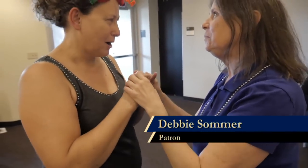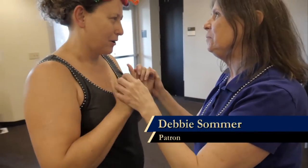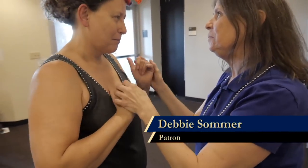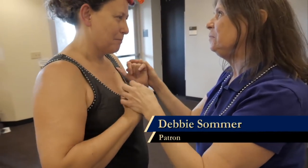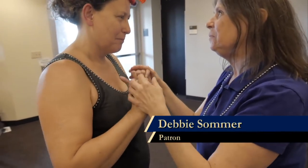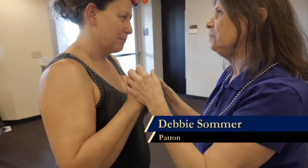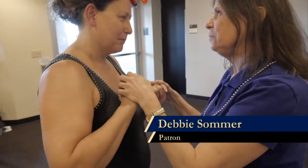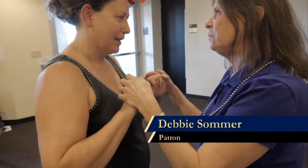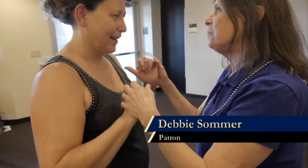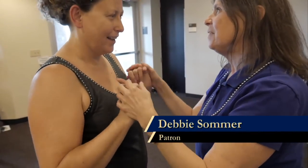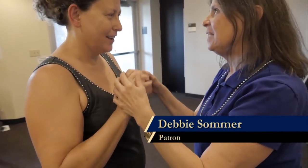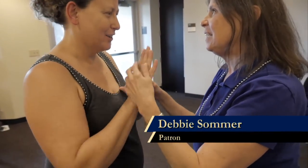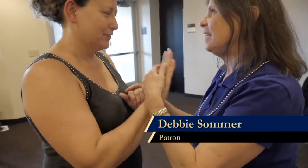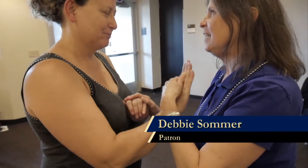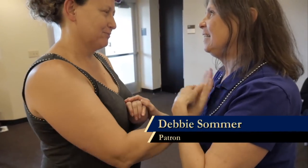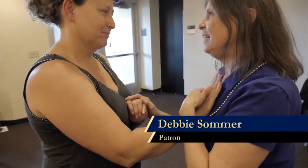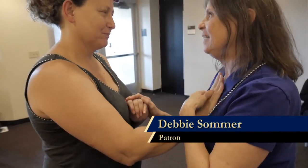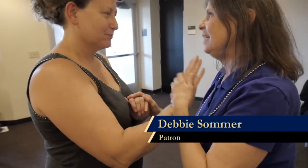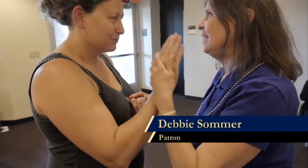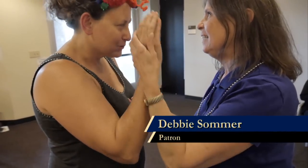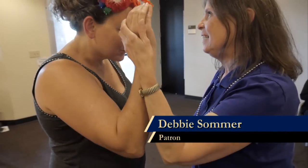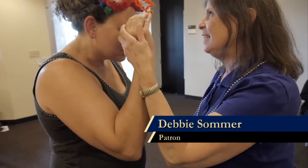So, what did you think about the play?